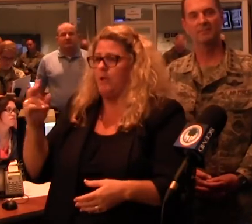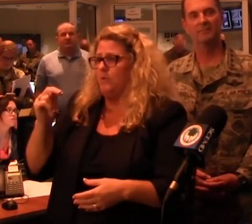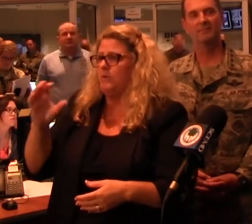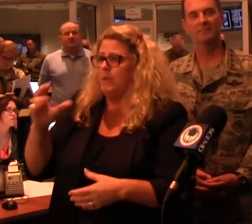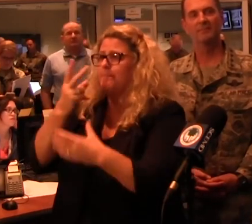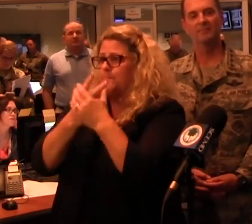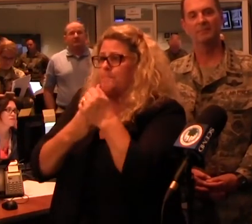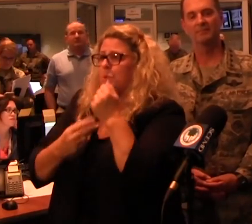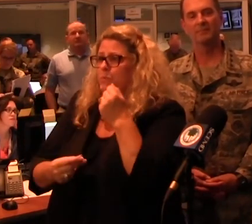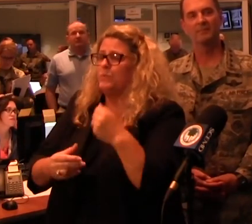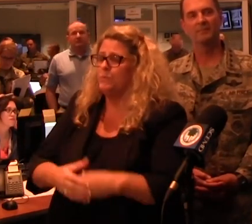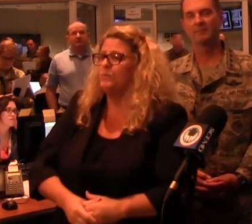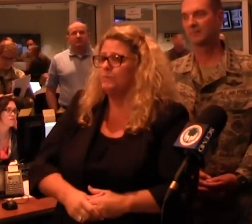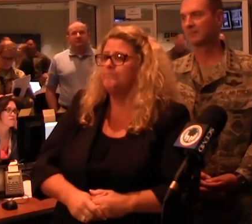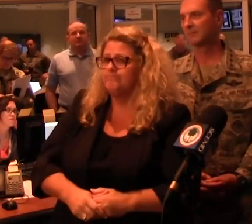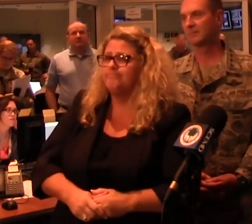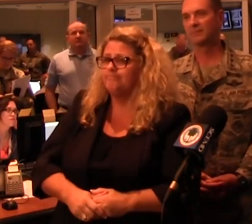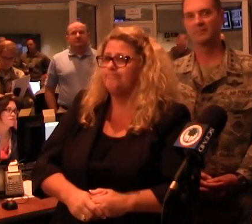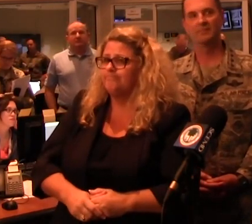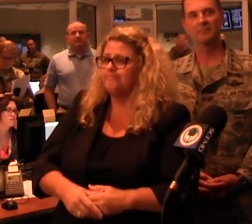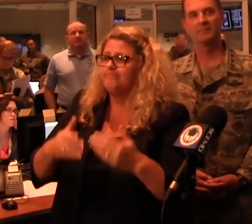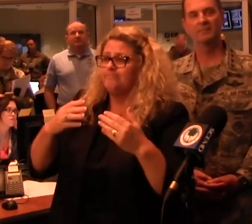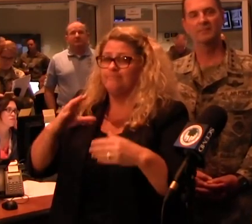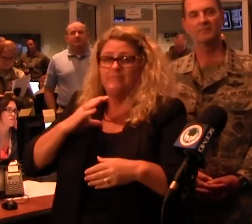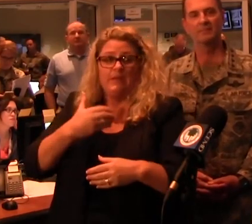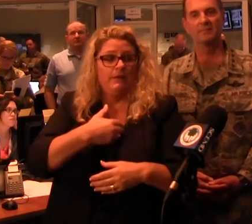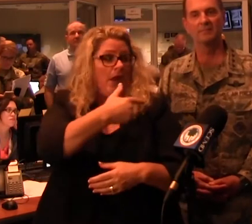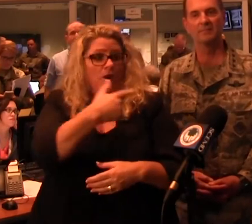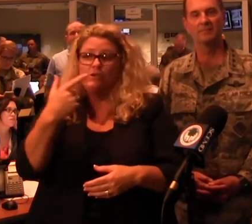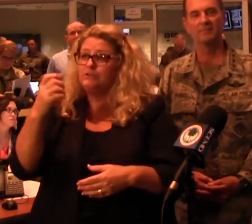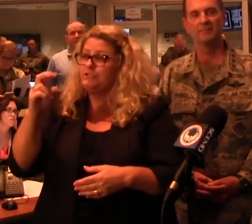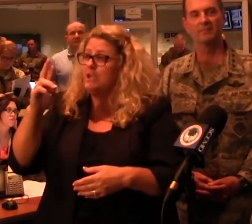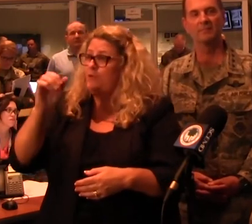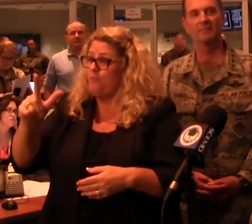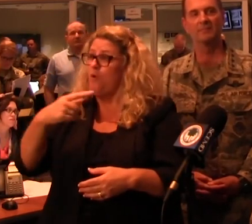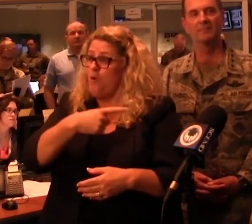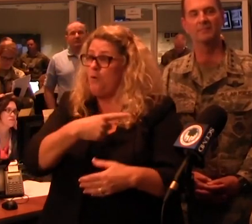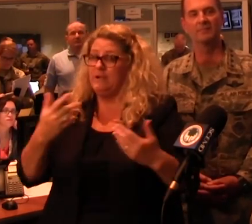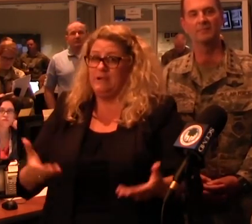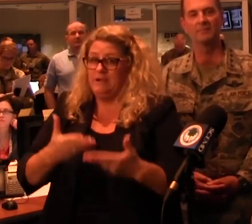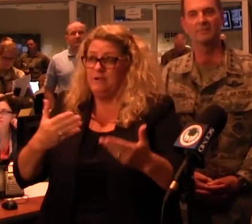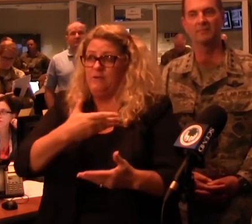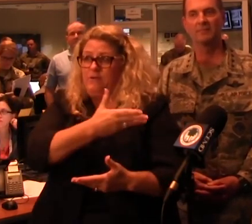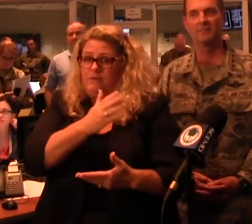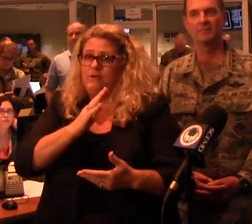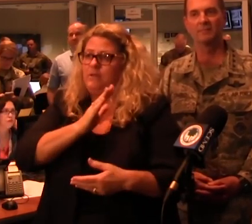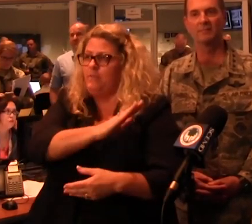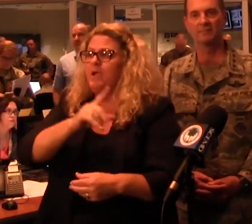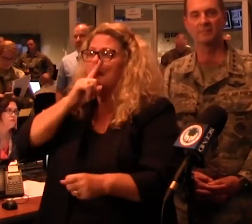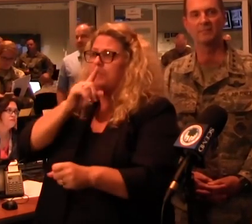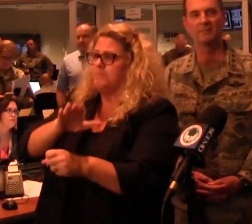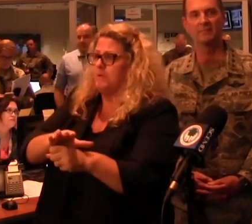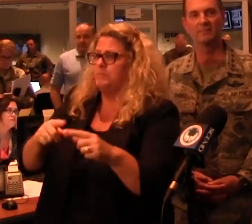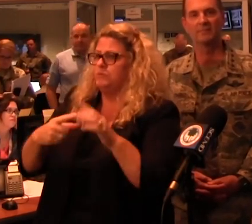So this is really, in the presence of the generals here, is a demonstration of the commitment to this